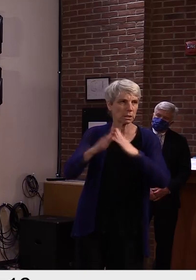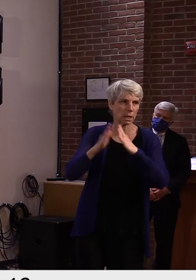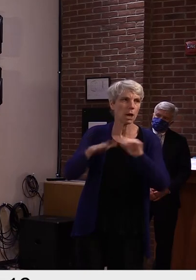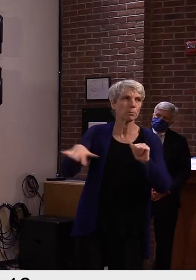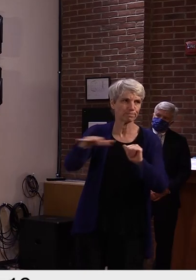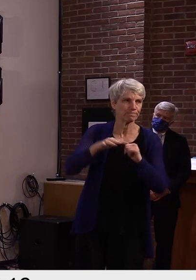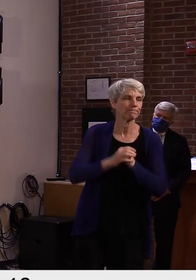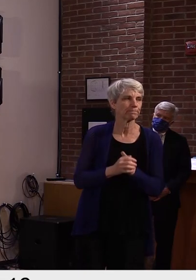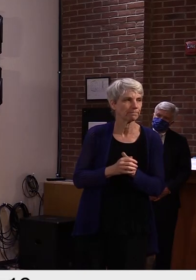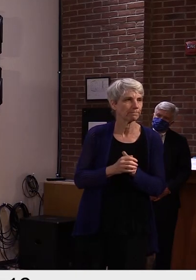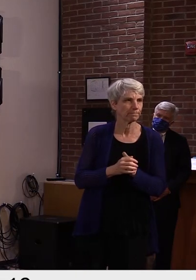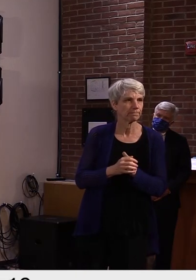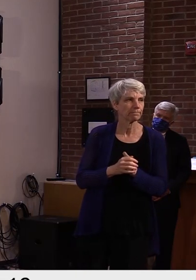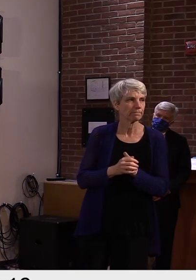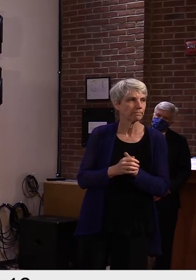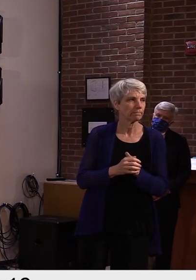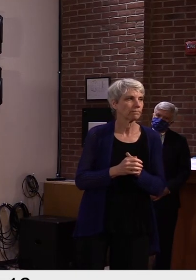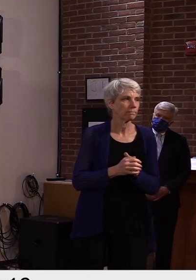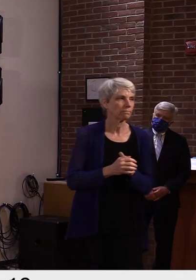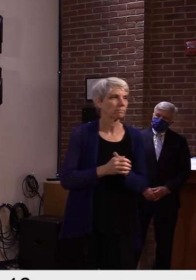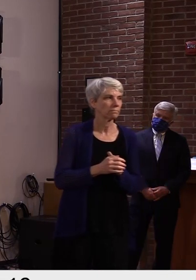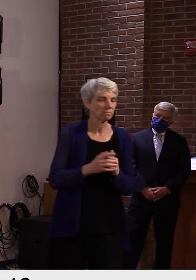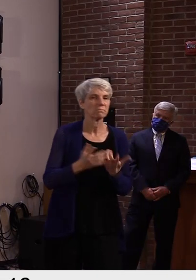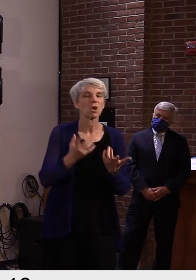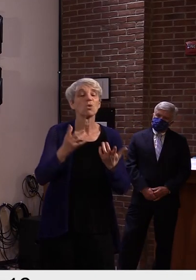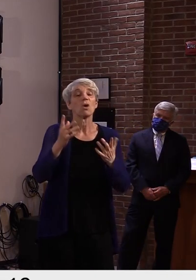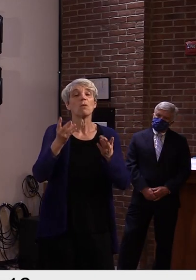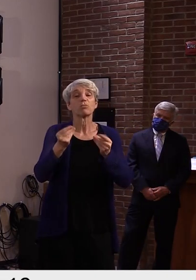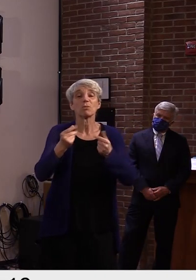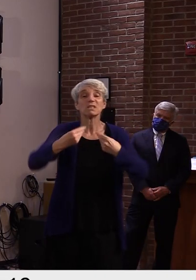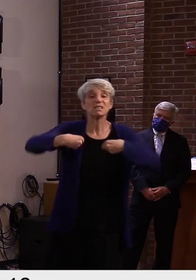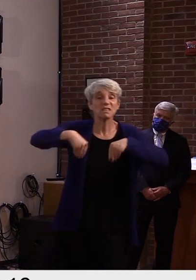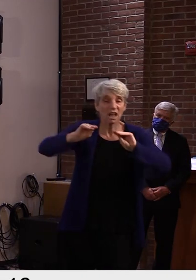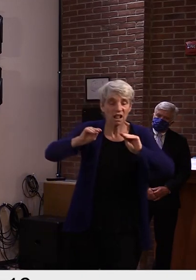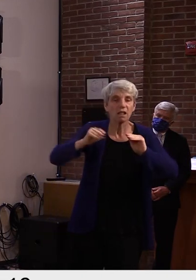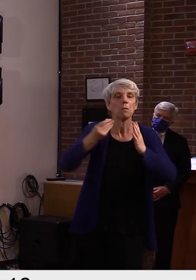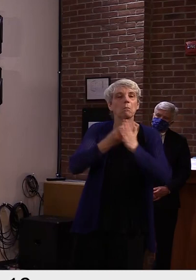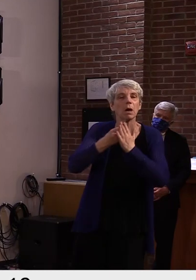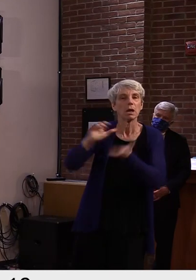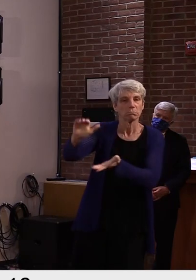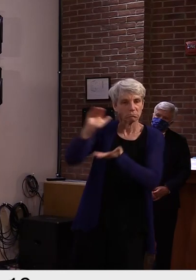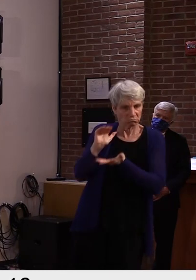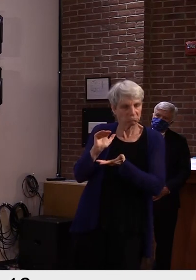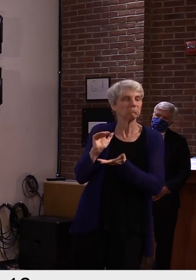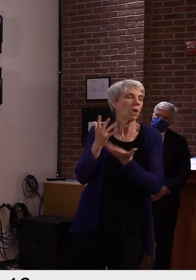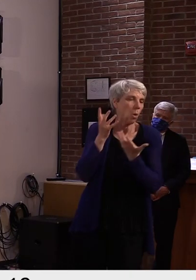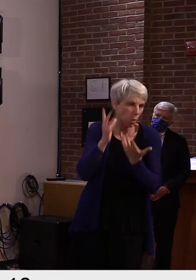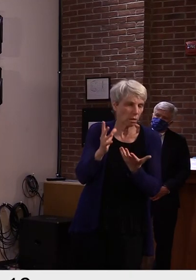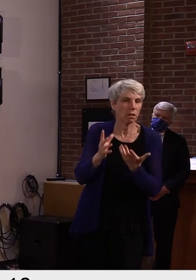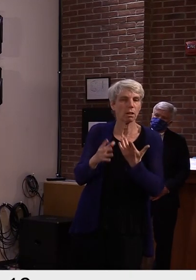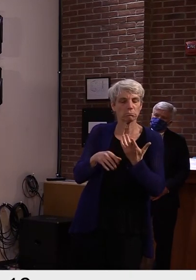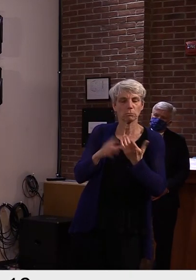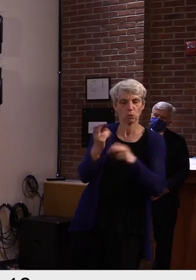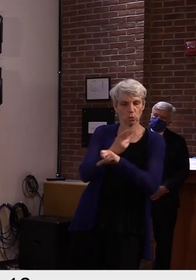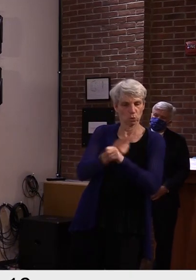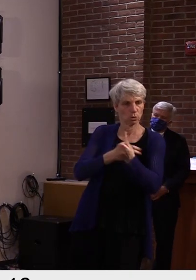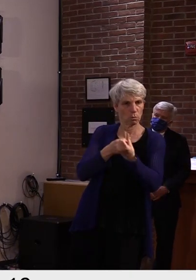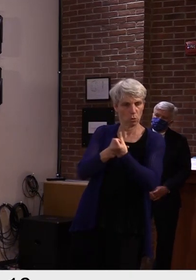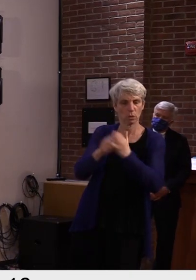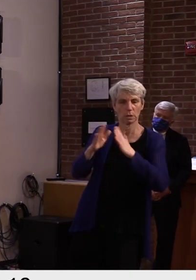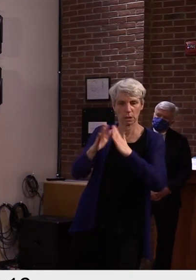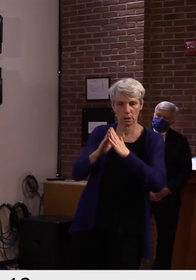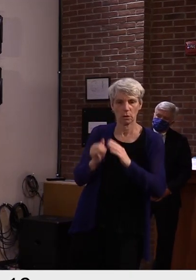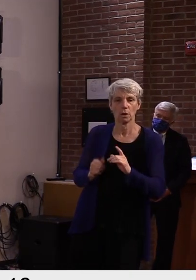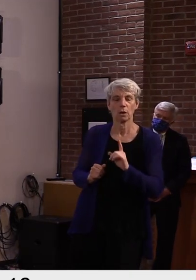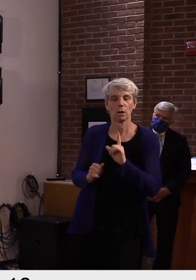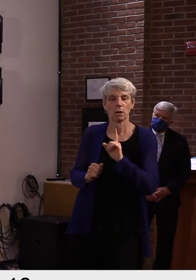OK, great. So if so what you're basically saying is investigations are continuing on the state